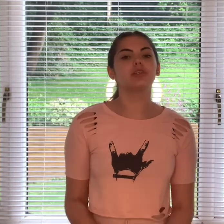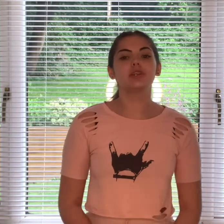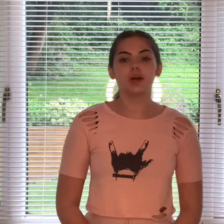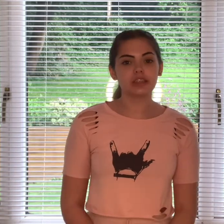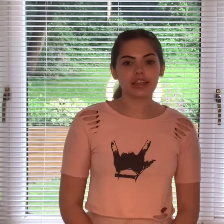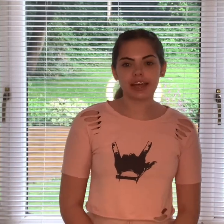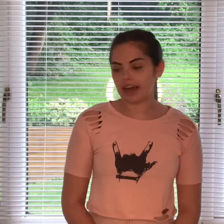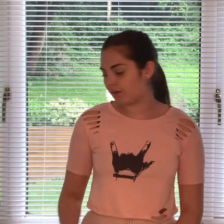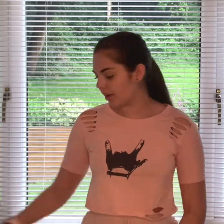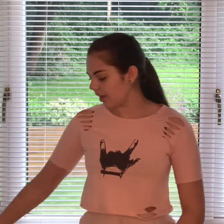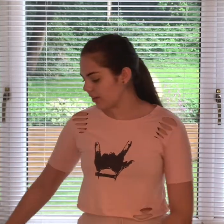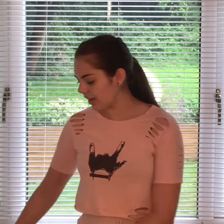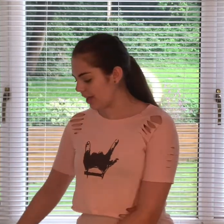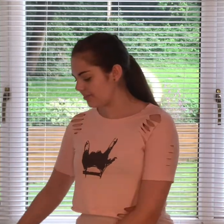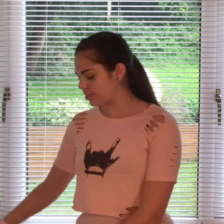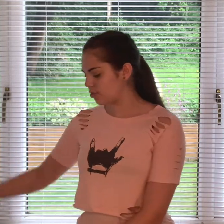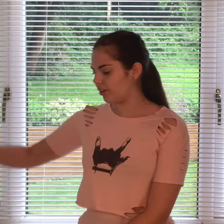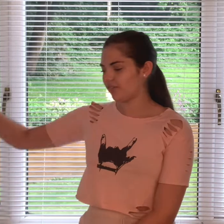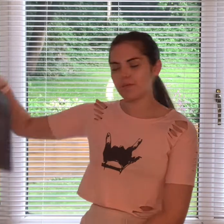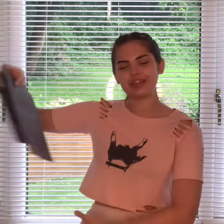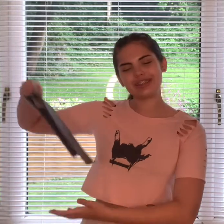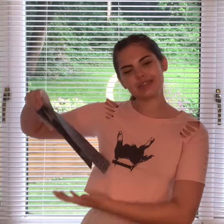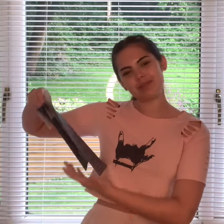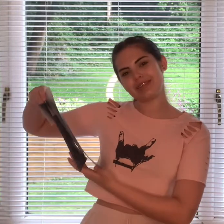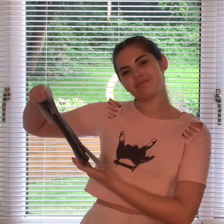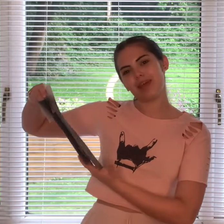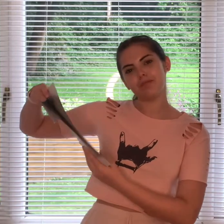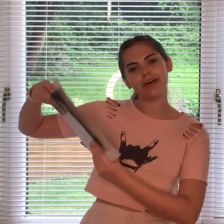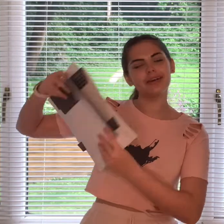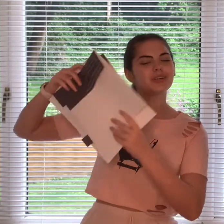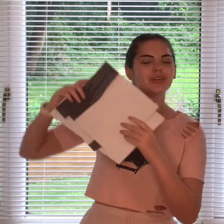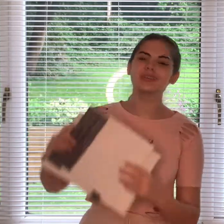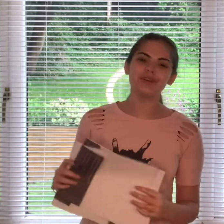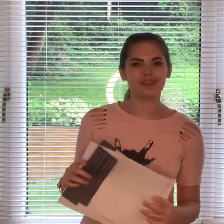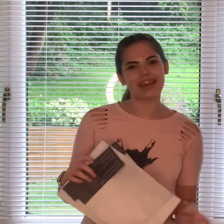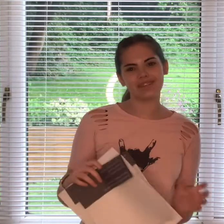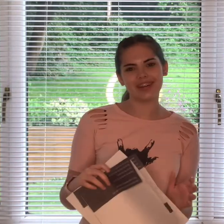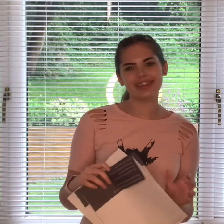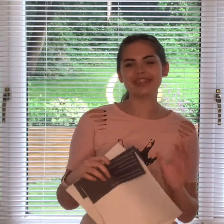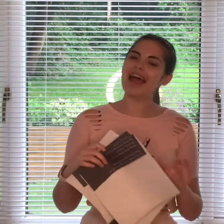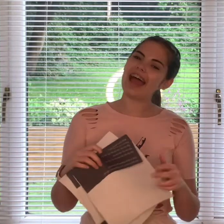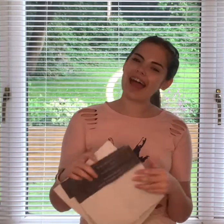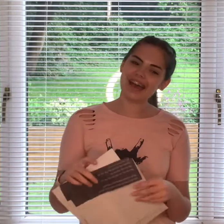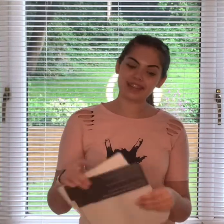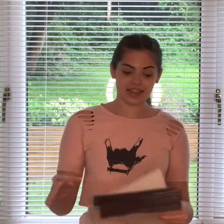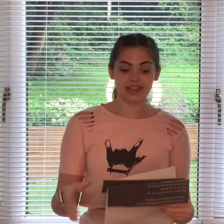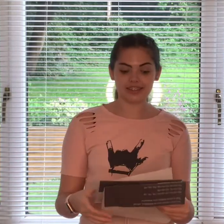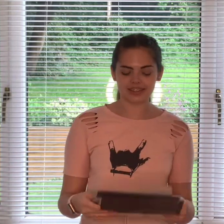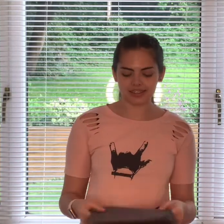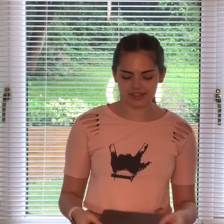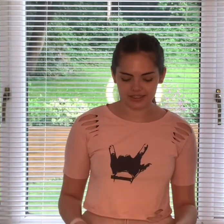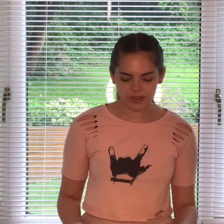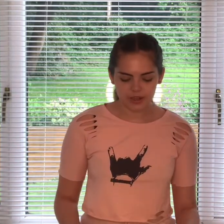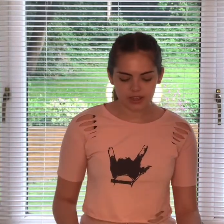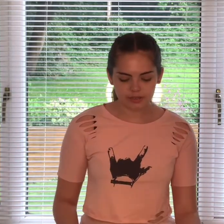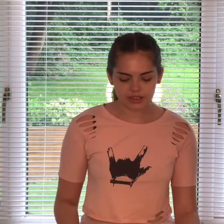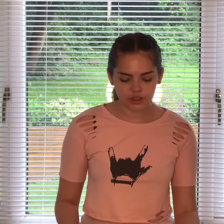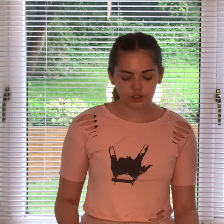you go and check that out and like every tutorial I've got my trusty pieces of paper so don't forget the words and yes let's get started so it's you're